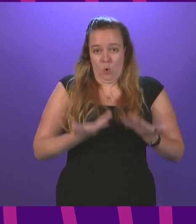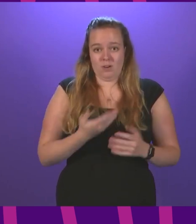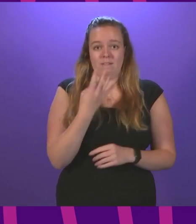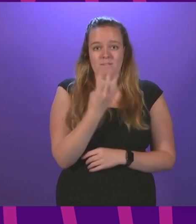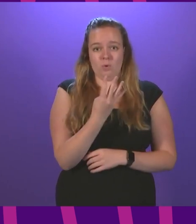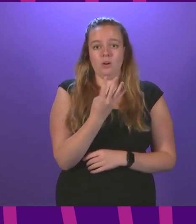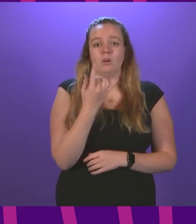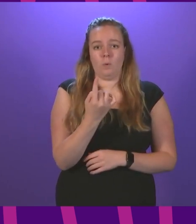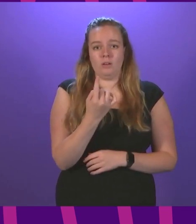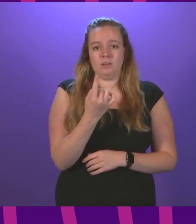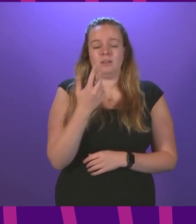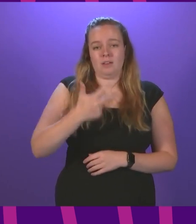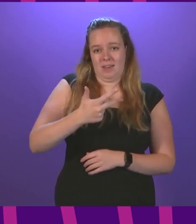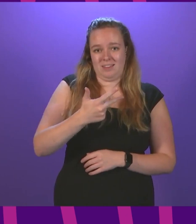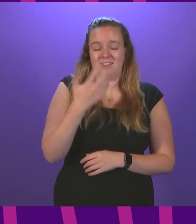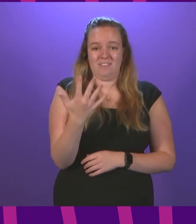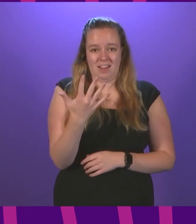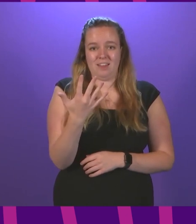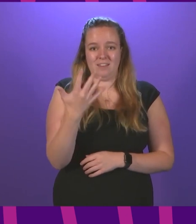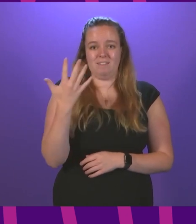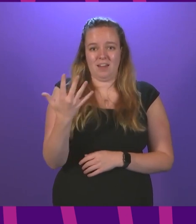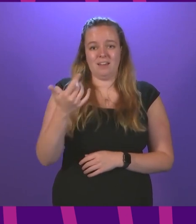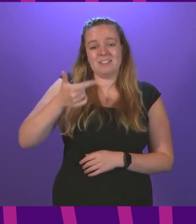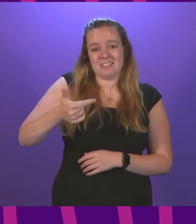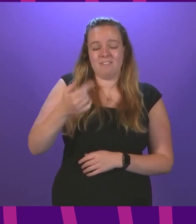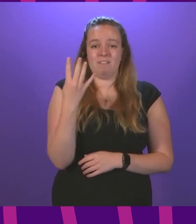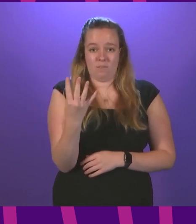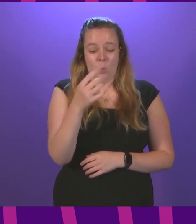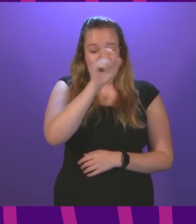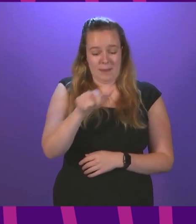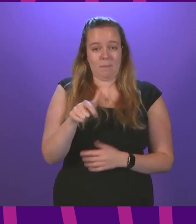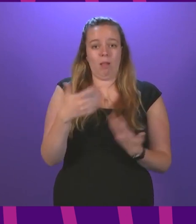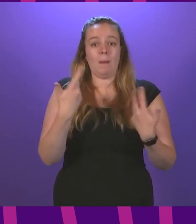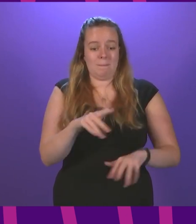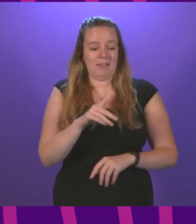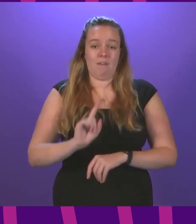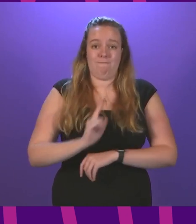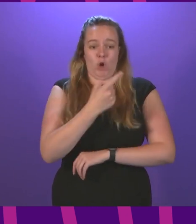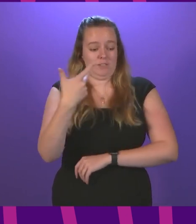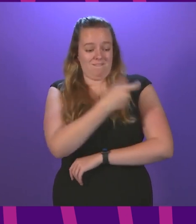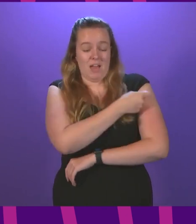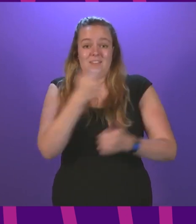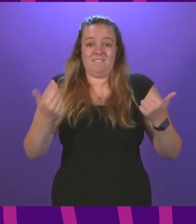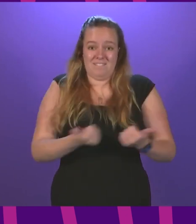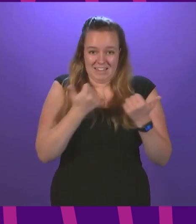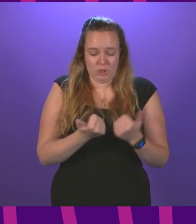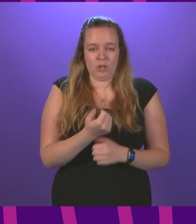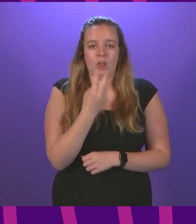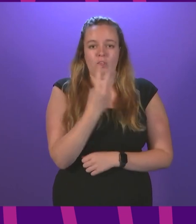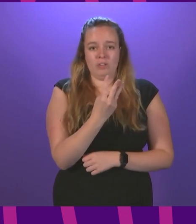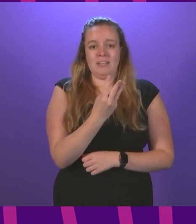4,185,574 people have received a first dose, and 3